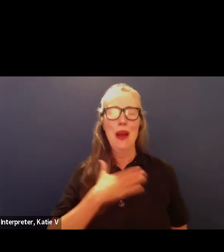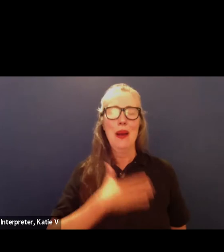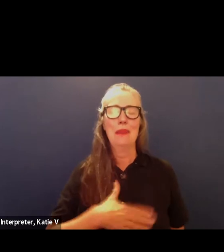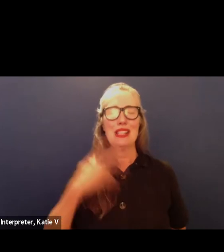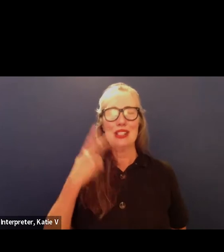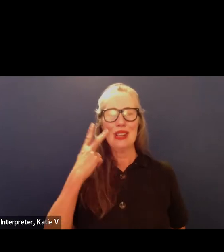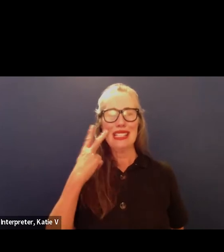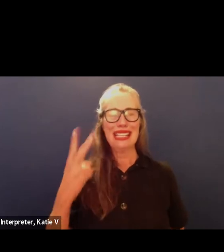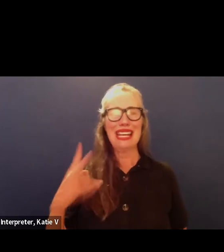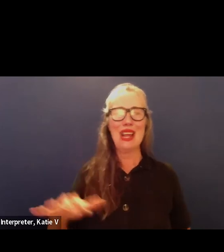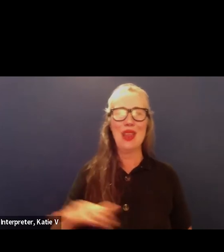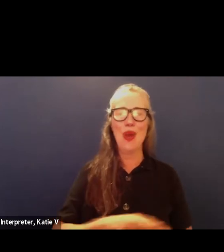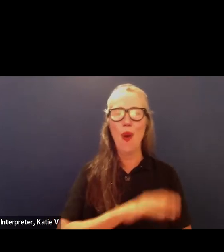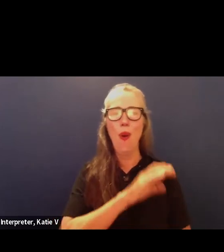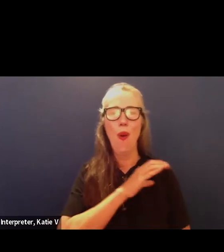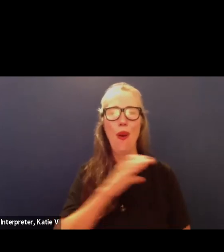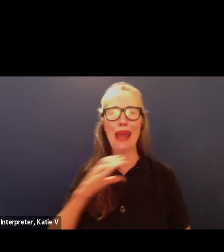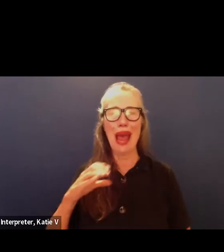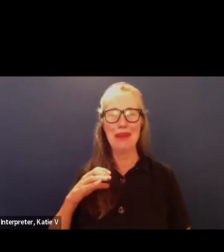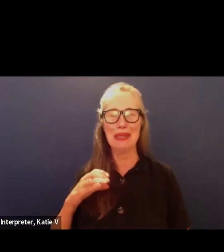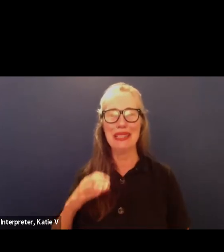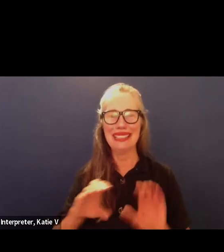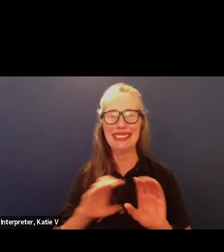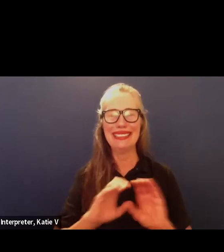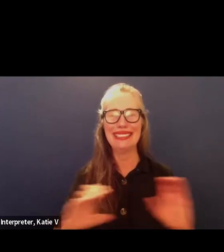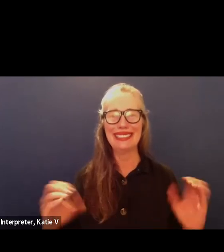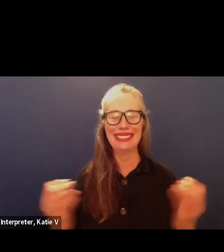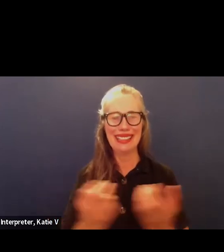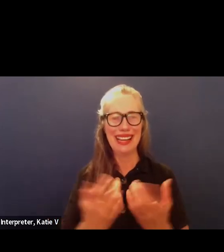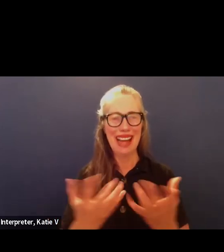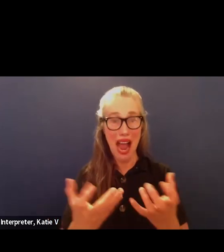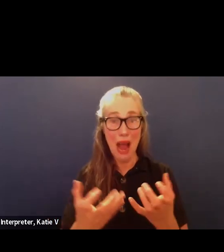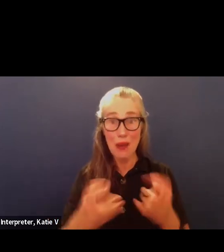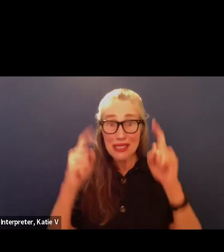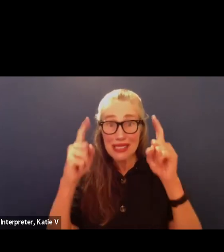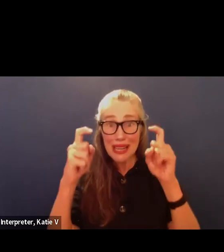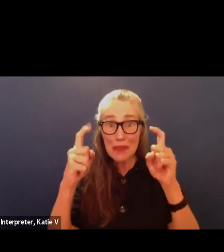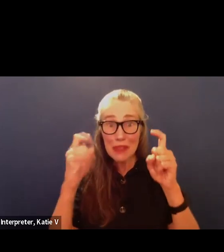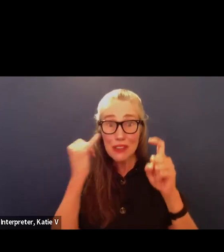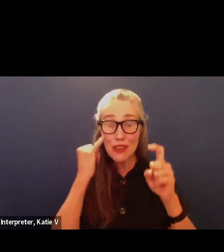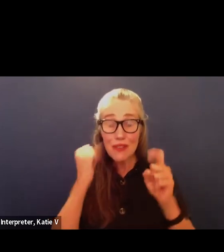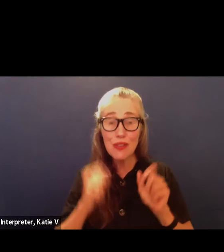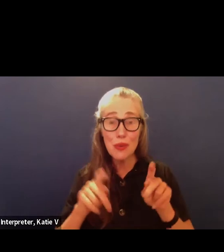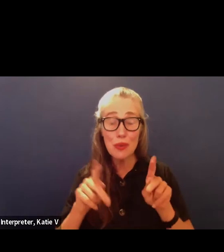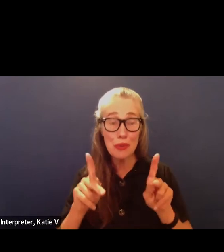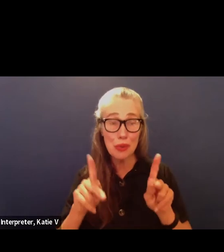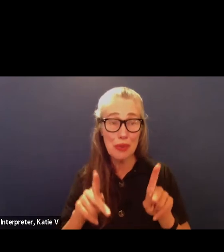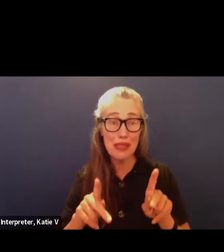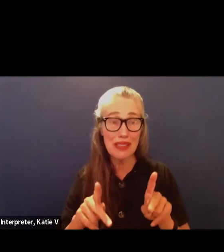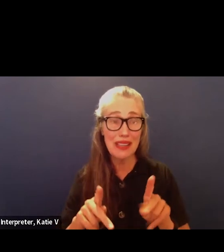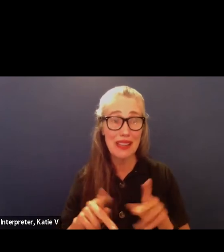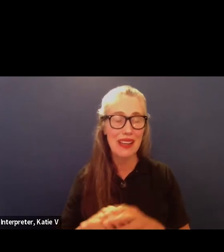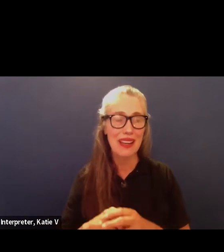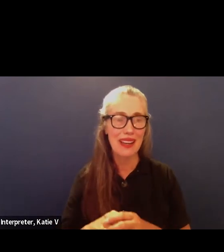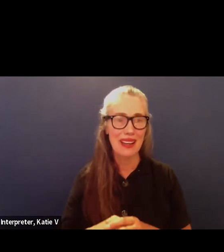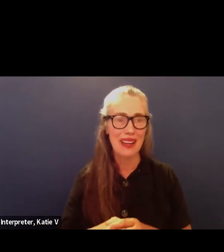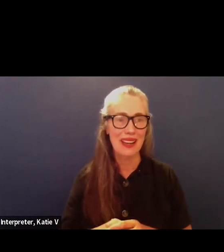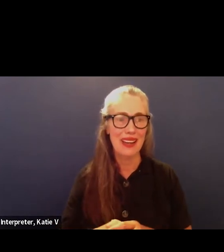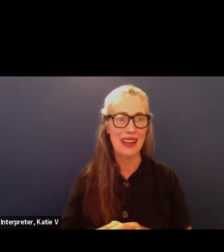the whole cabinet and i'm i'm with your permission i'd like to take a picture of the cabinet and